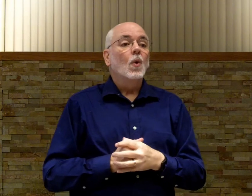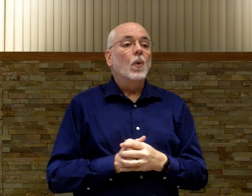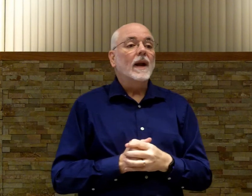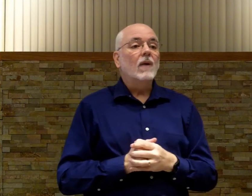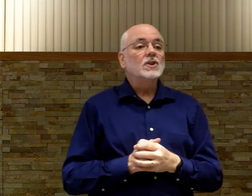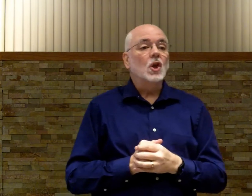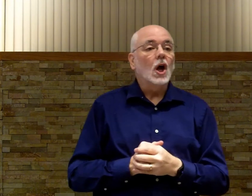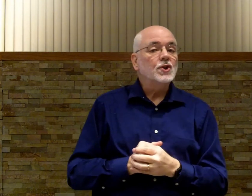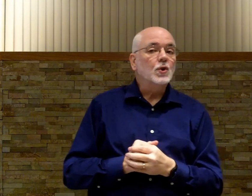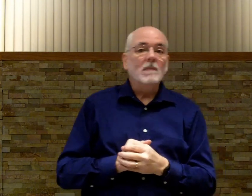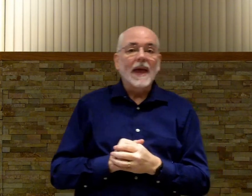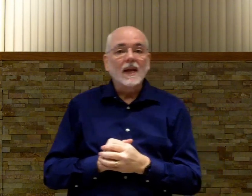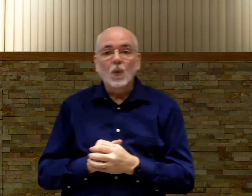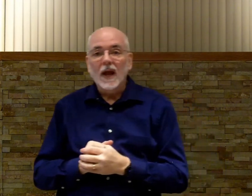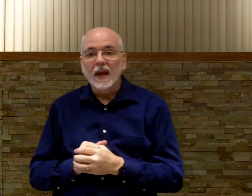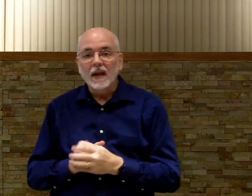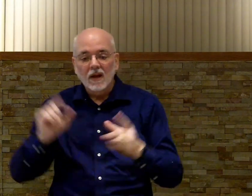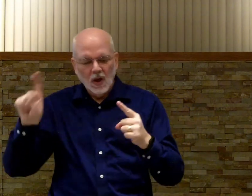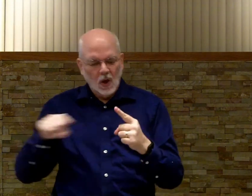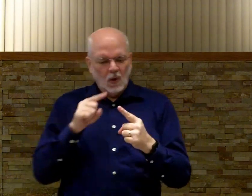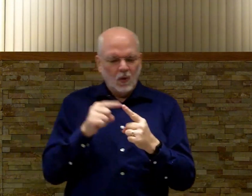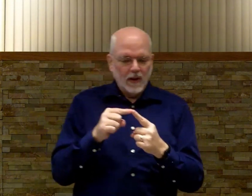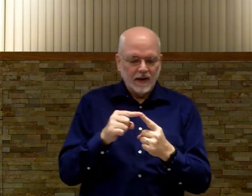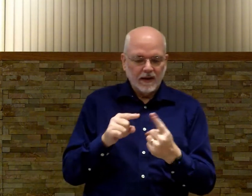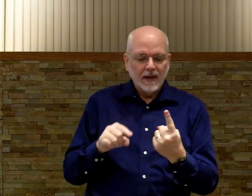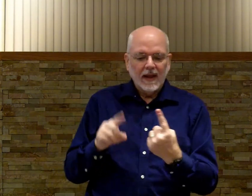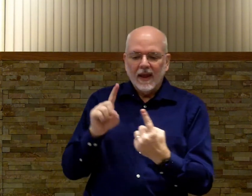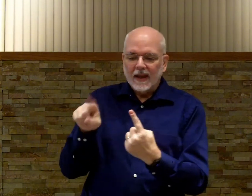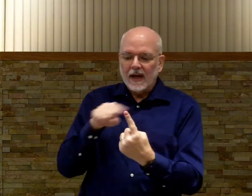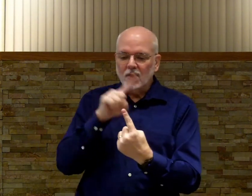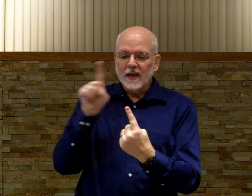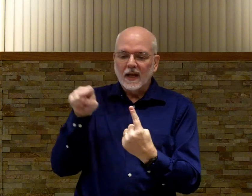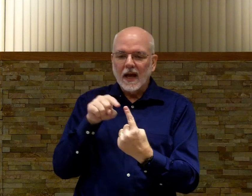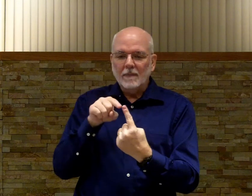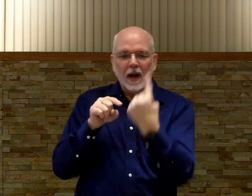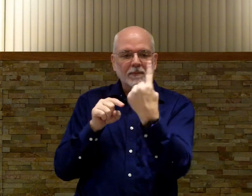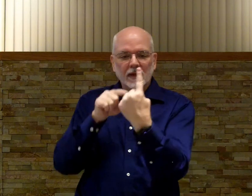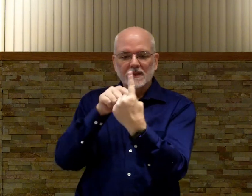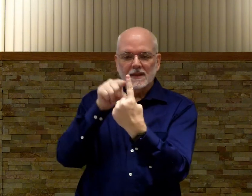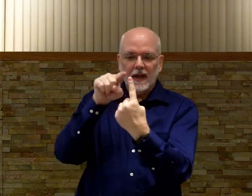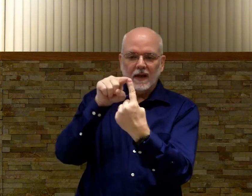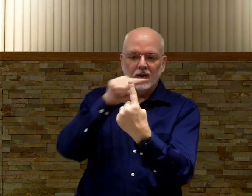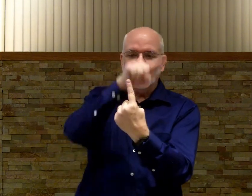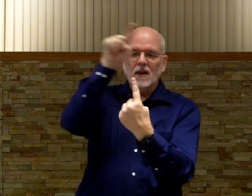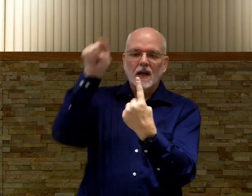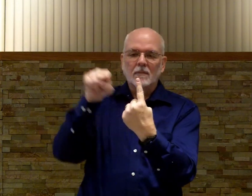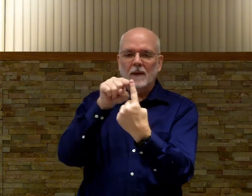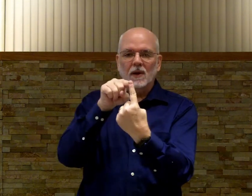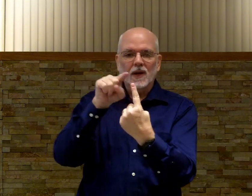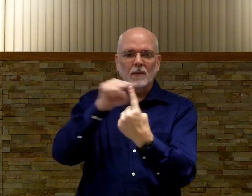When I was lost. When made a way. When. Kind of looks like a lollipop. There's the stick and you draw the lollipop on top.